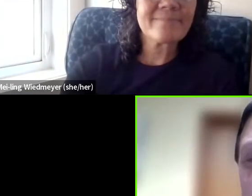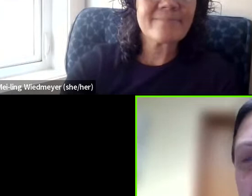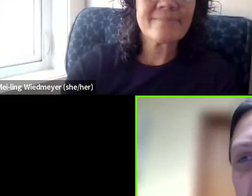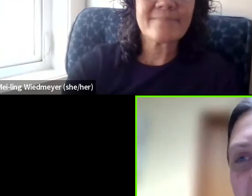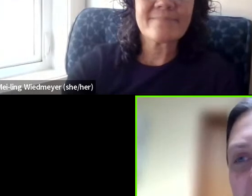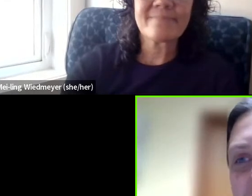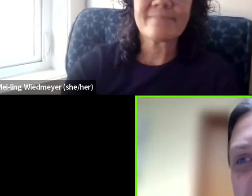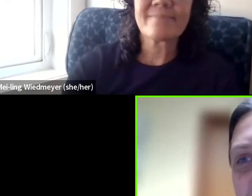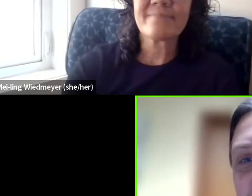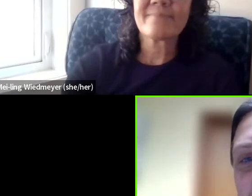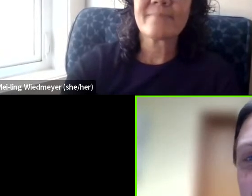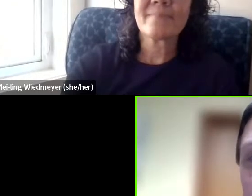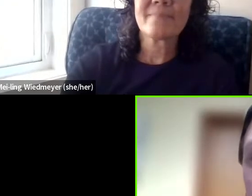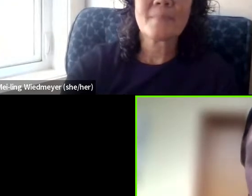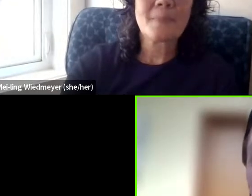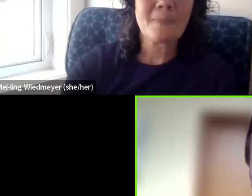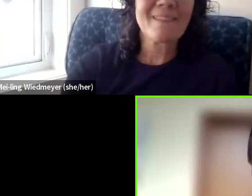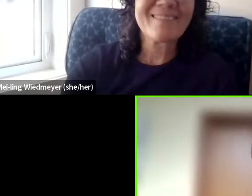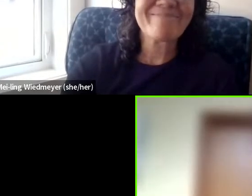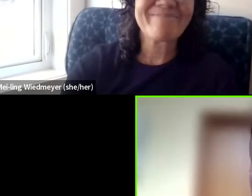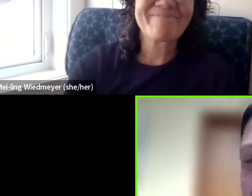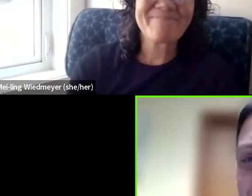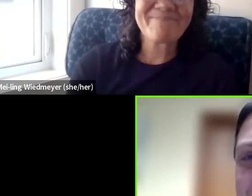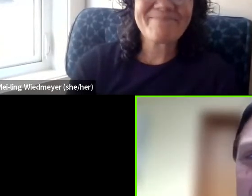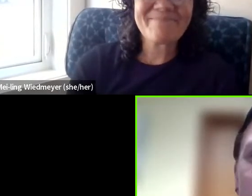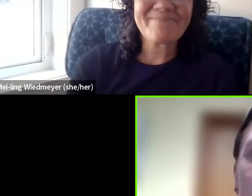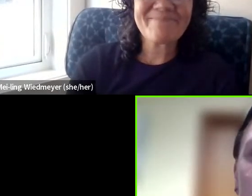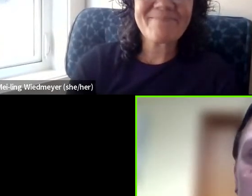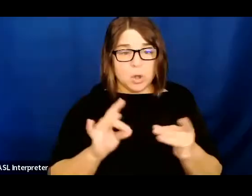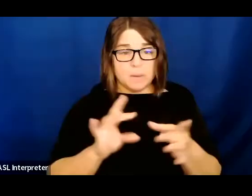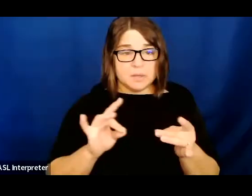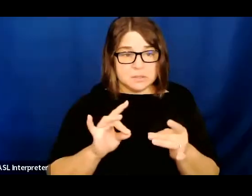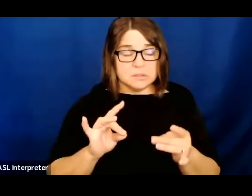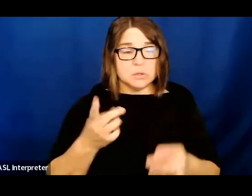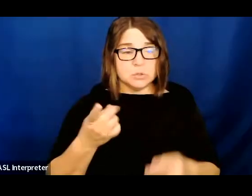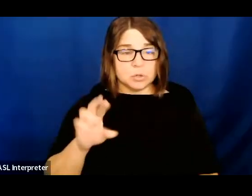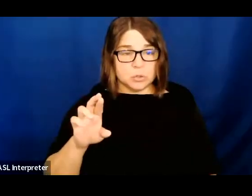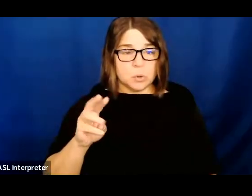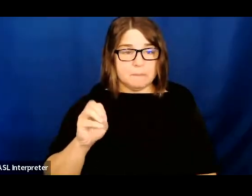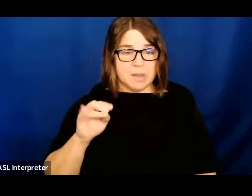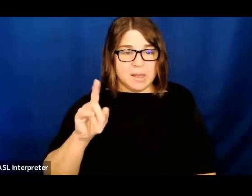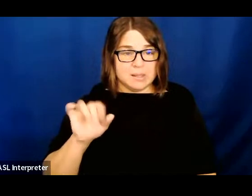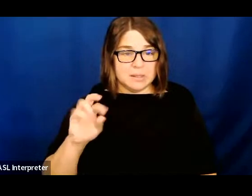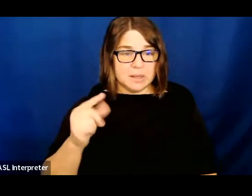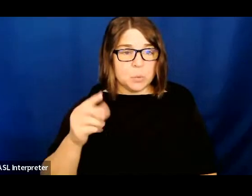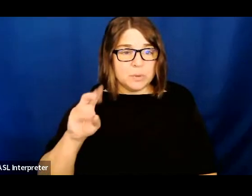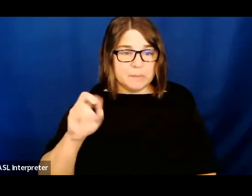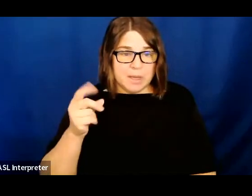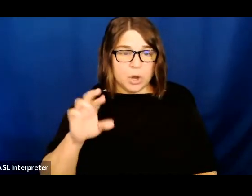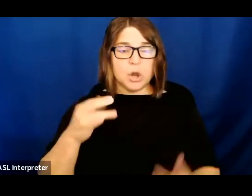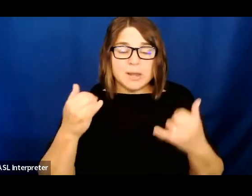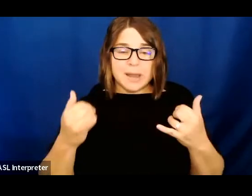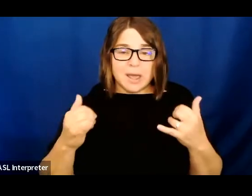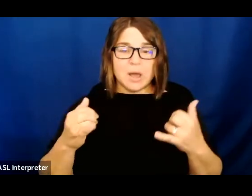Thank you for your comments, Dr. Mei-Ling Weedemeyer. Our next speaker is the wonderful Elle Jones.